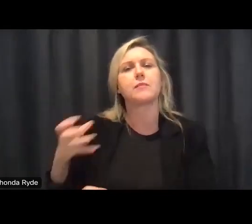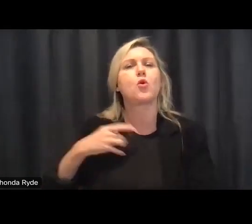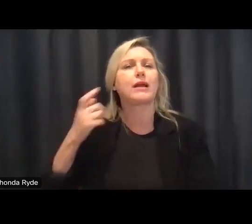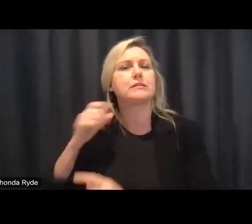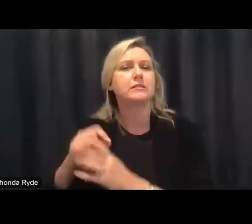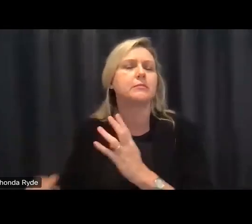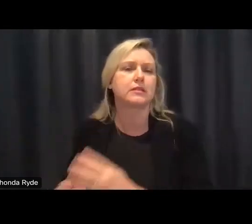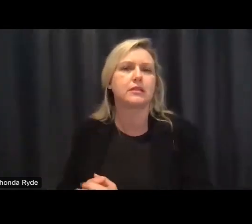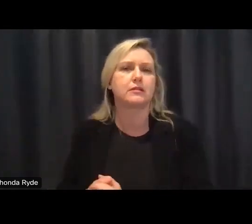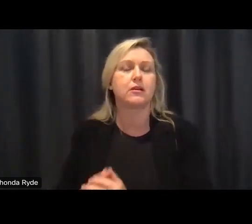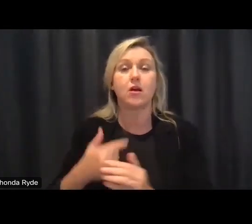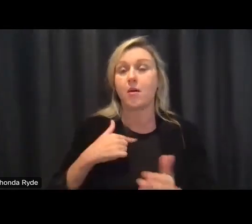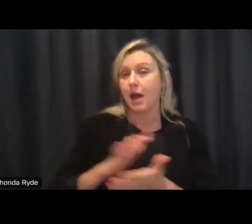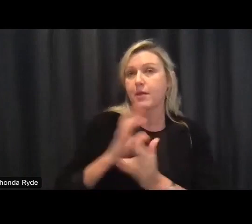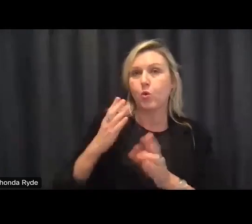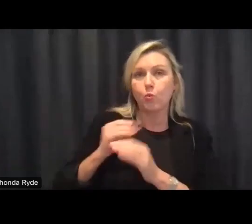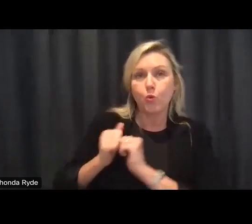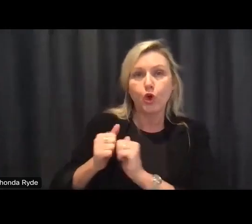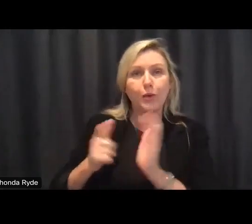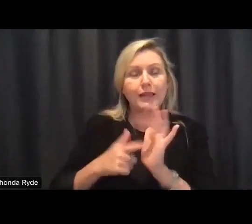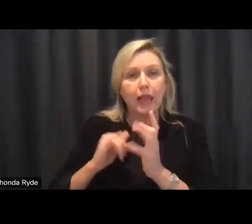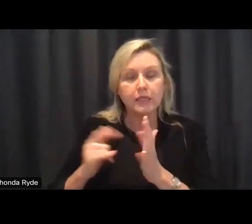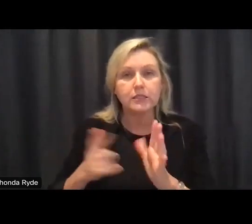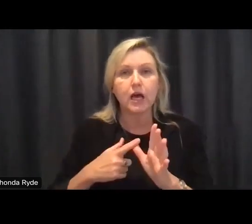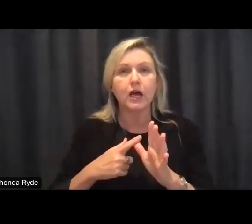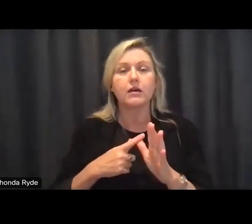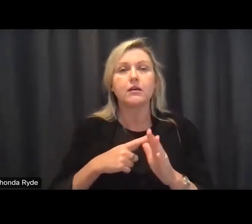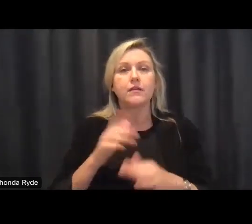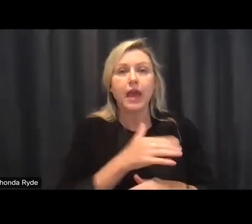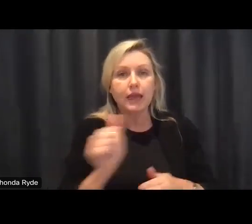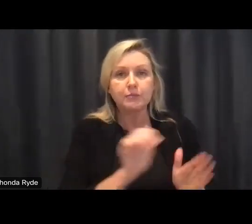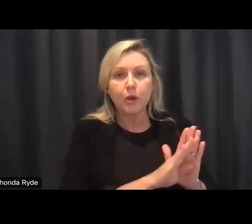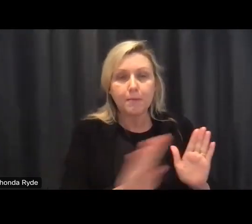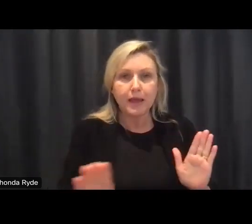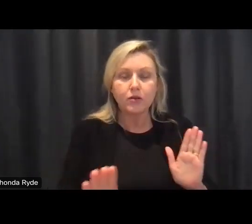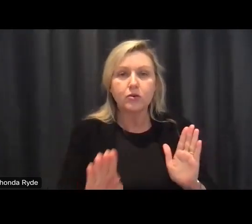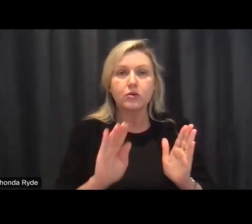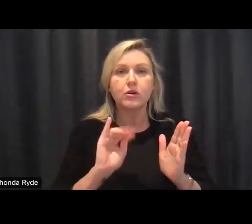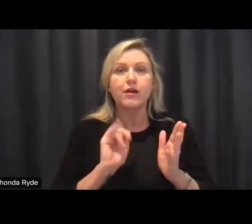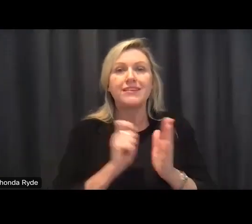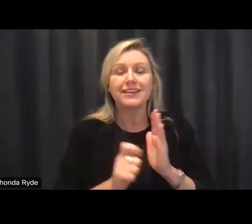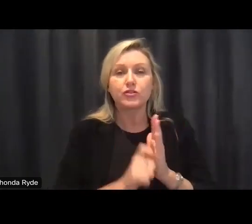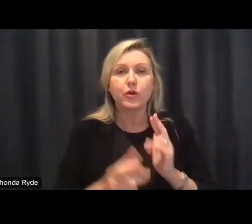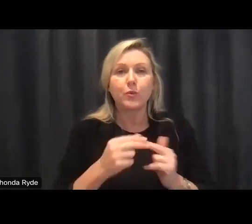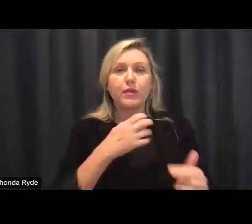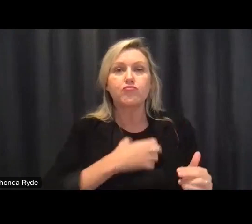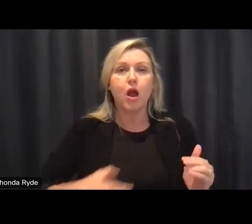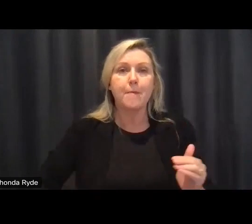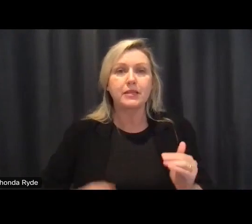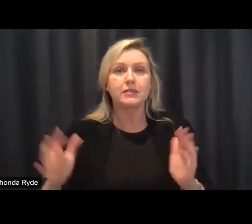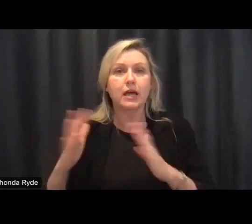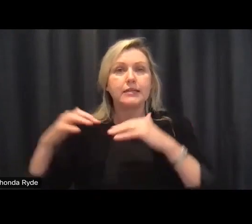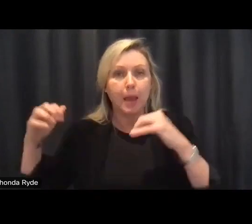the expert panel with the secretariat that's based in the department of prime minister and cabinet we're all committed